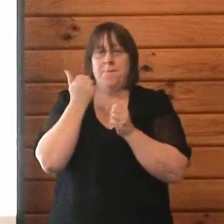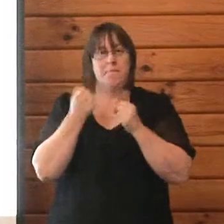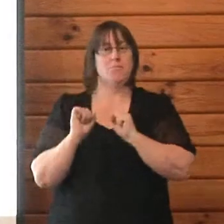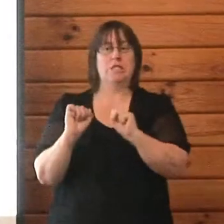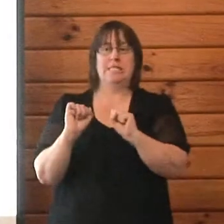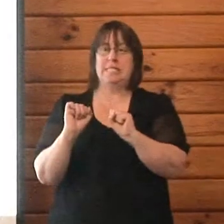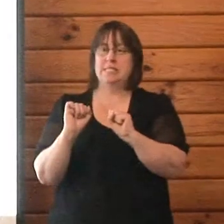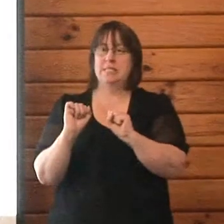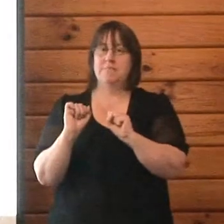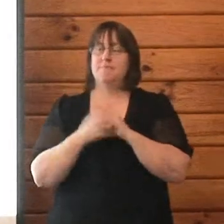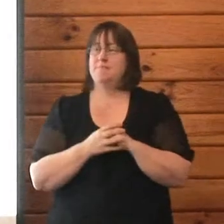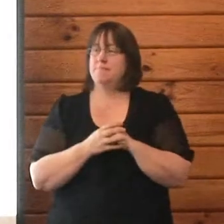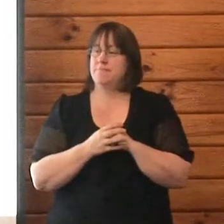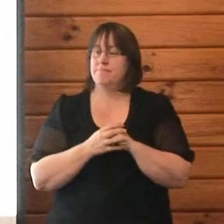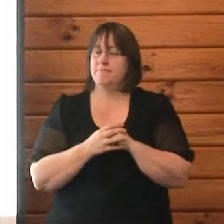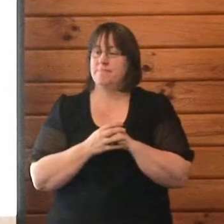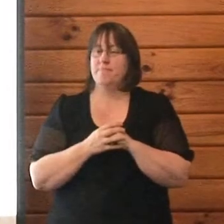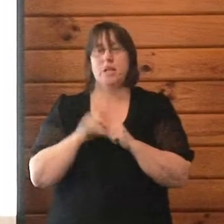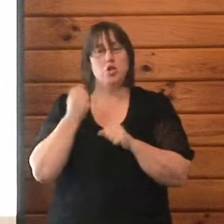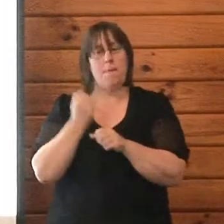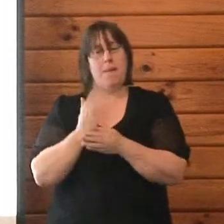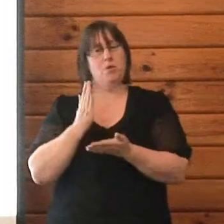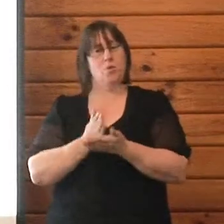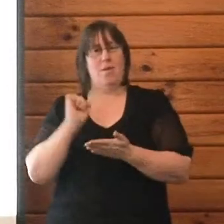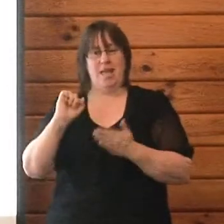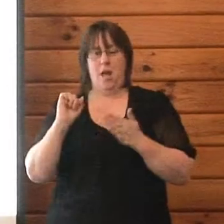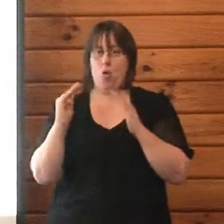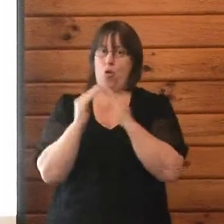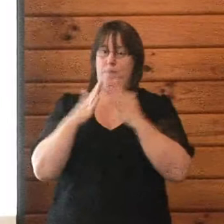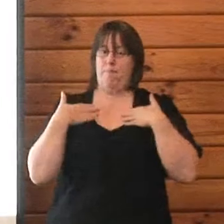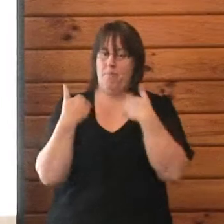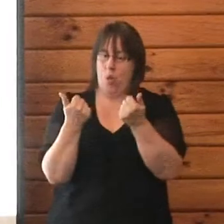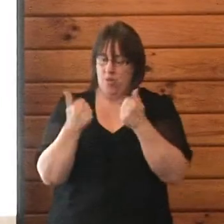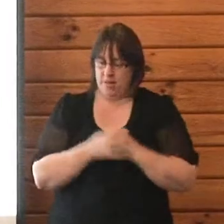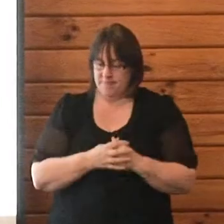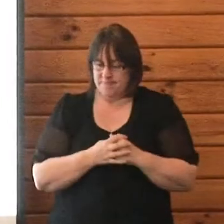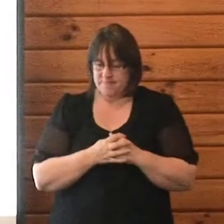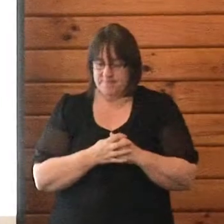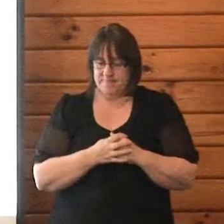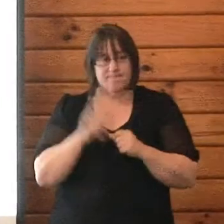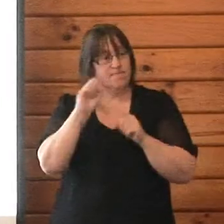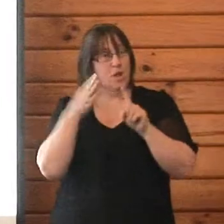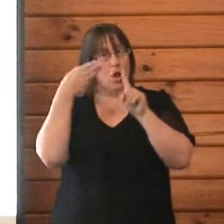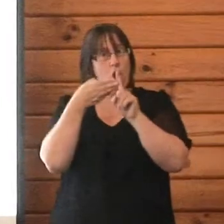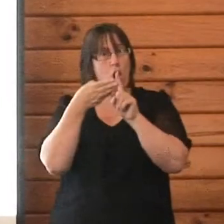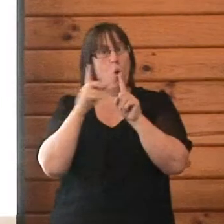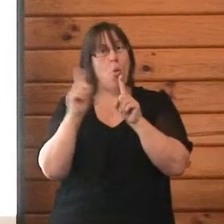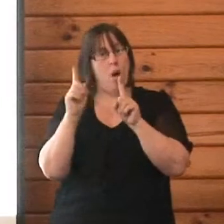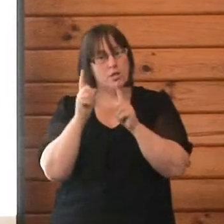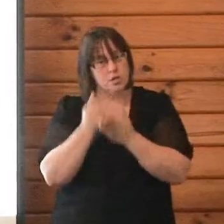healthy home initiatives. The goal is to provide the support for them to transition to to be a self-managed